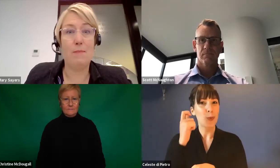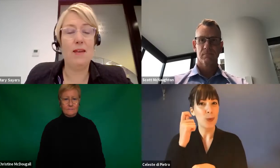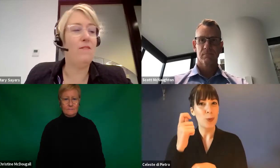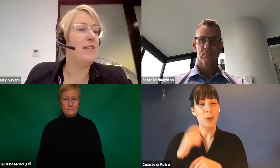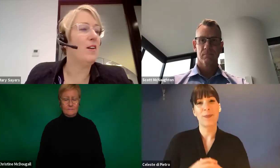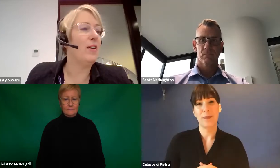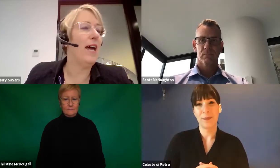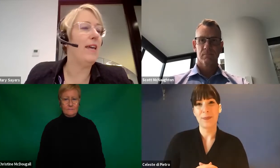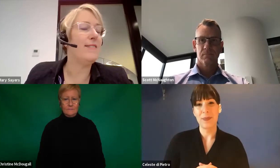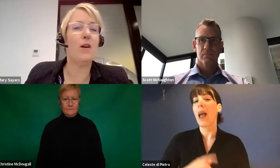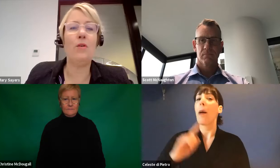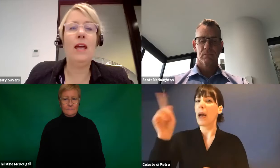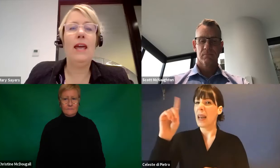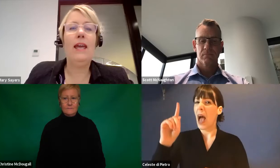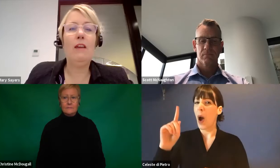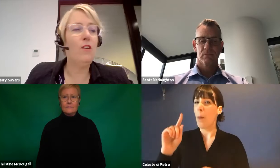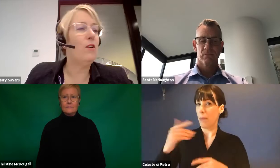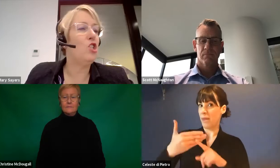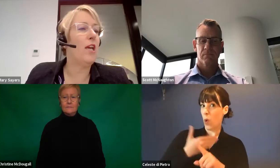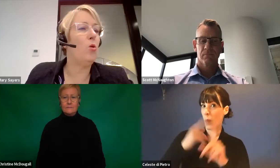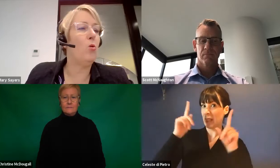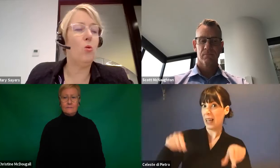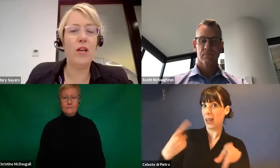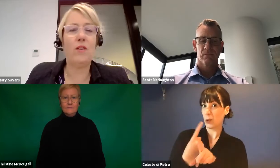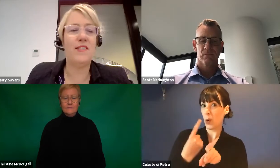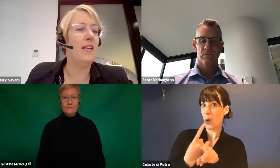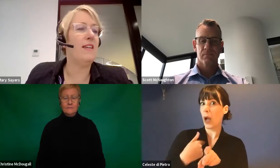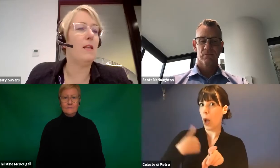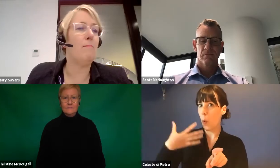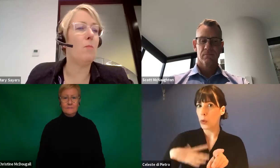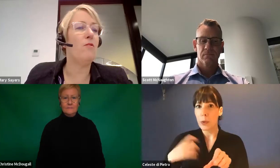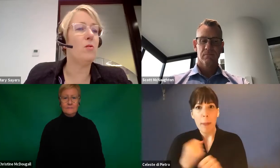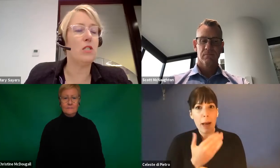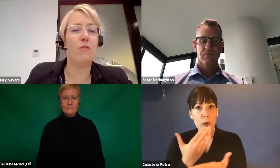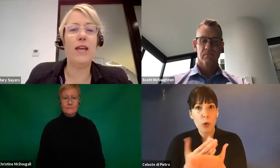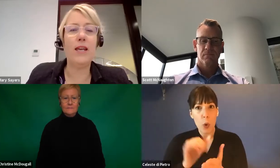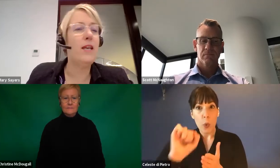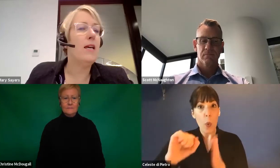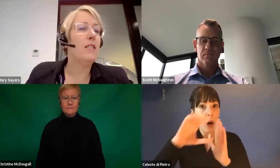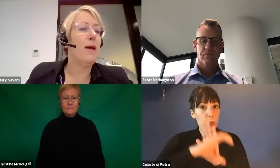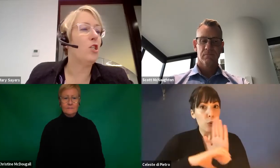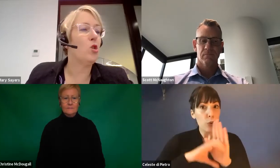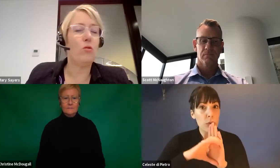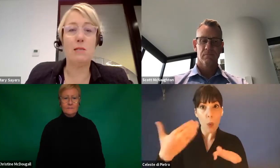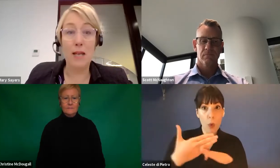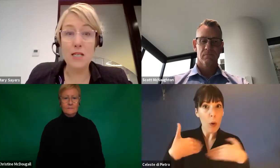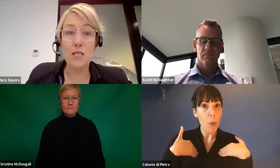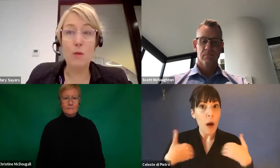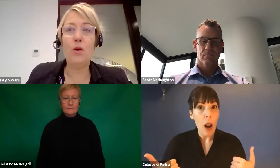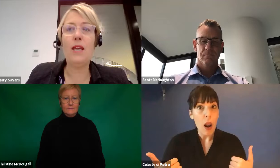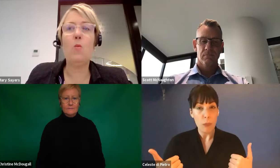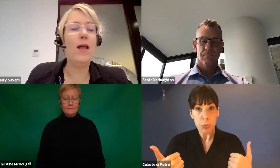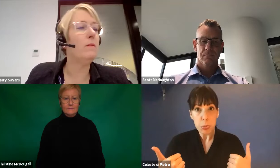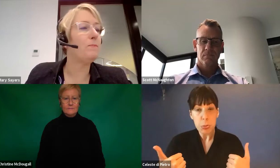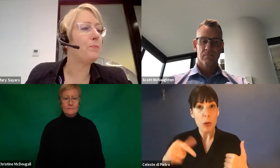housekeeping if that's okay. So if you can check your audio settings at the bottom of your screen to make sure your speakers